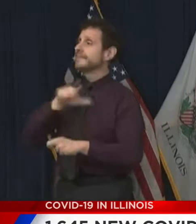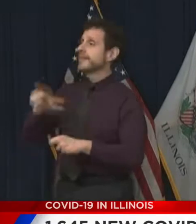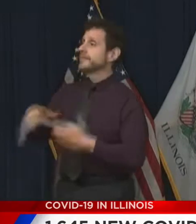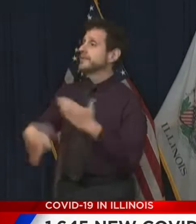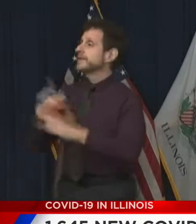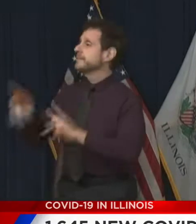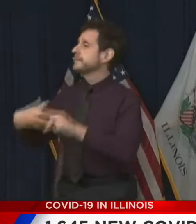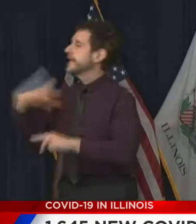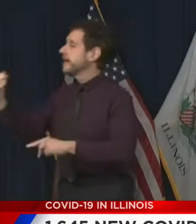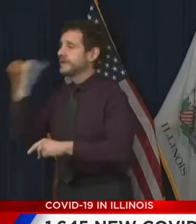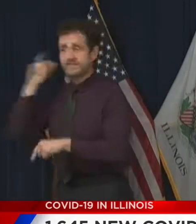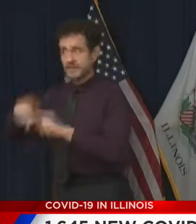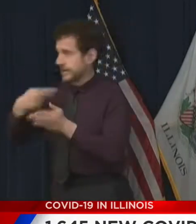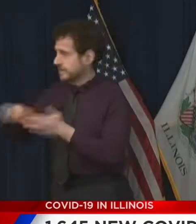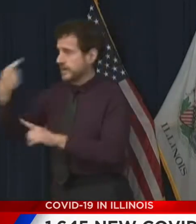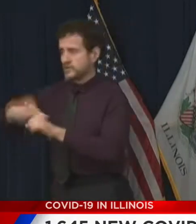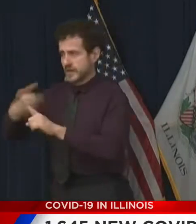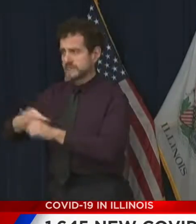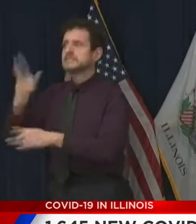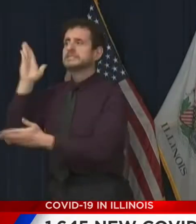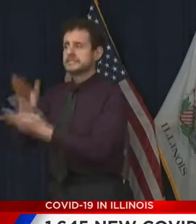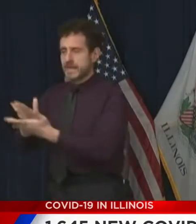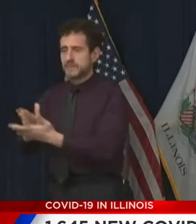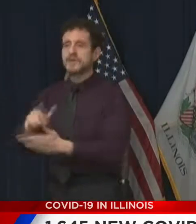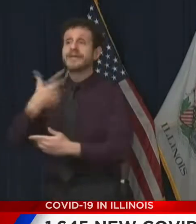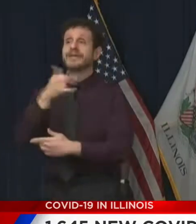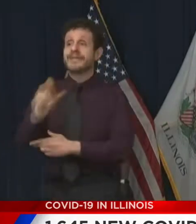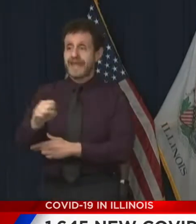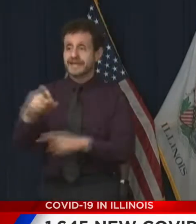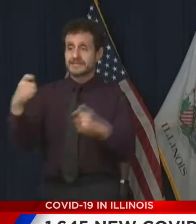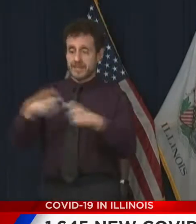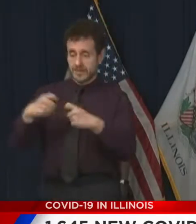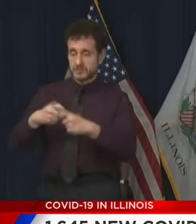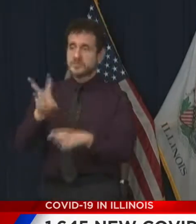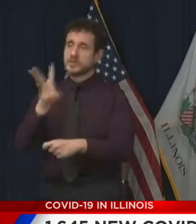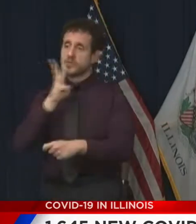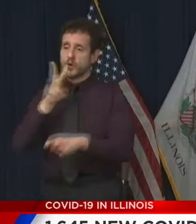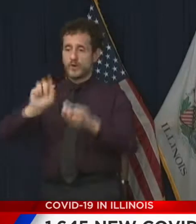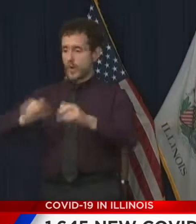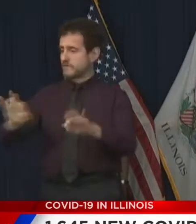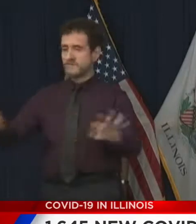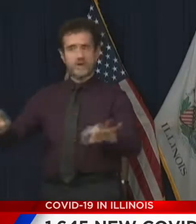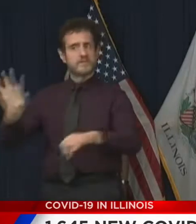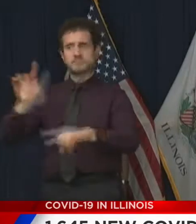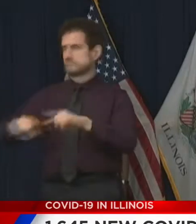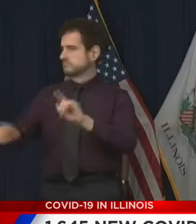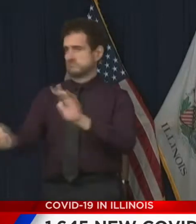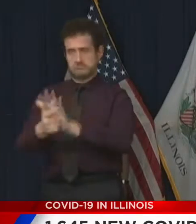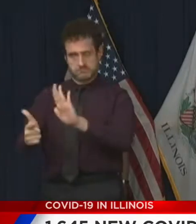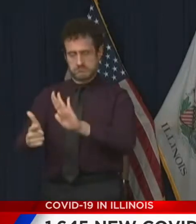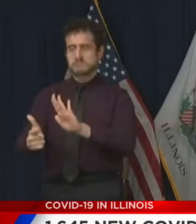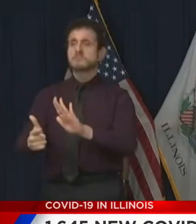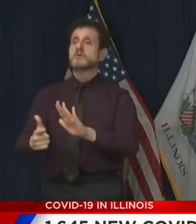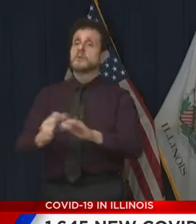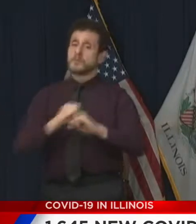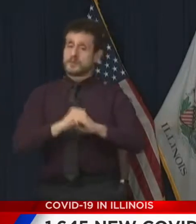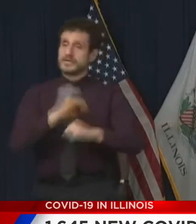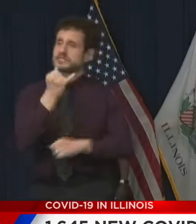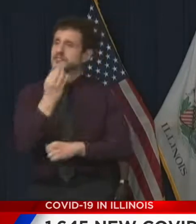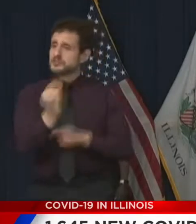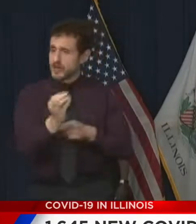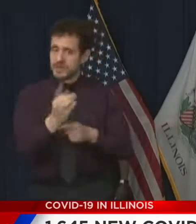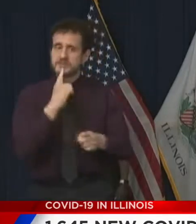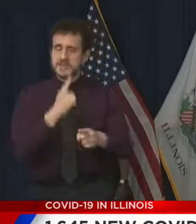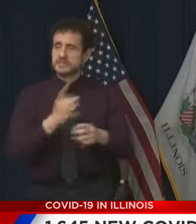placed a moratorium on utility shutoffs. Protecting jobs has been a top priority, too, so I halted